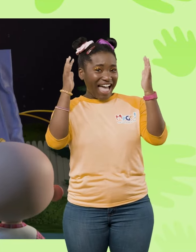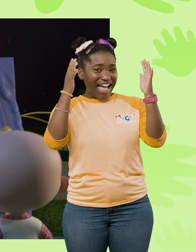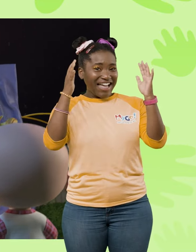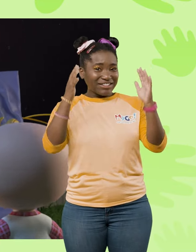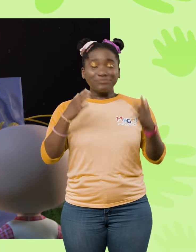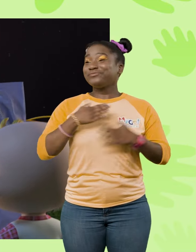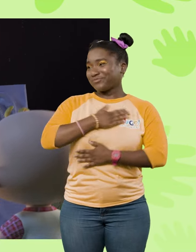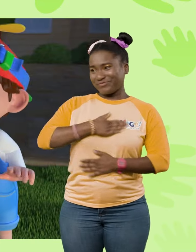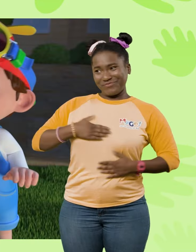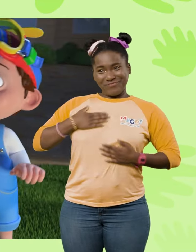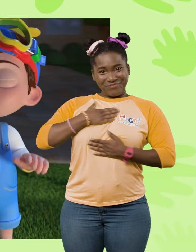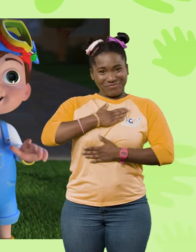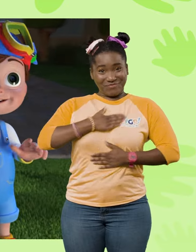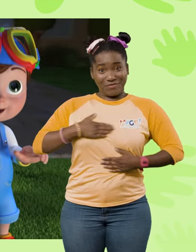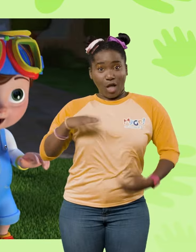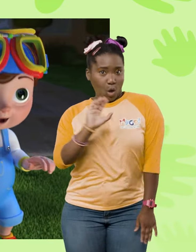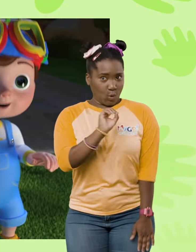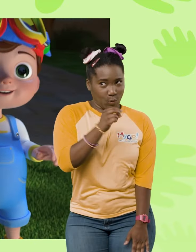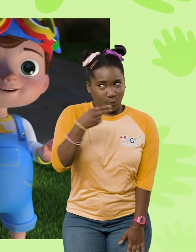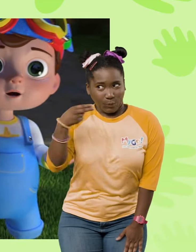yay, I like it. Woo!